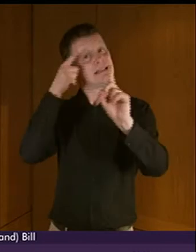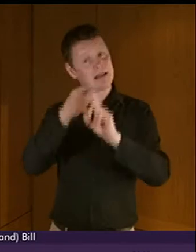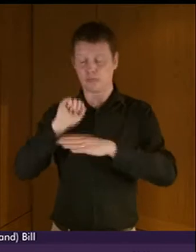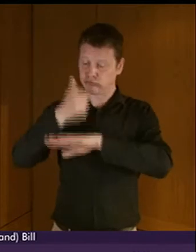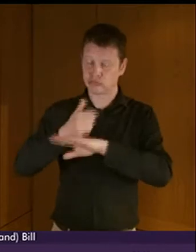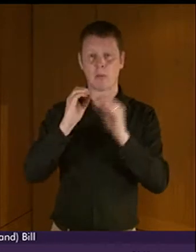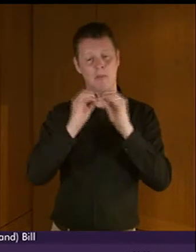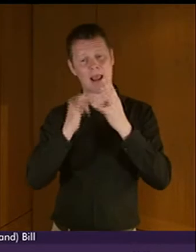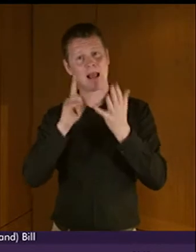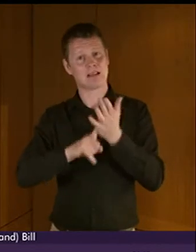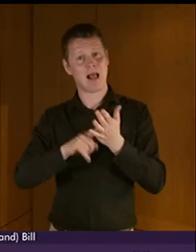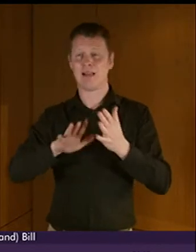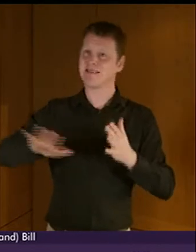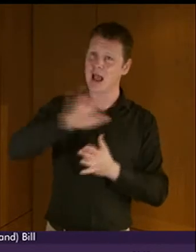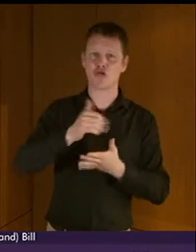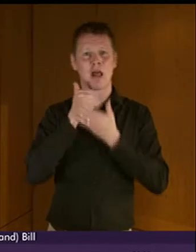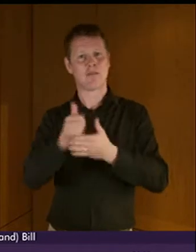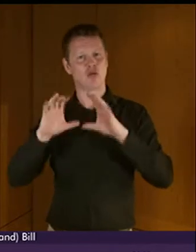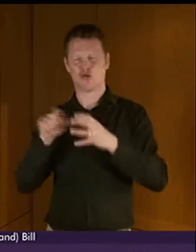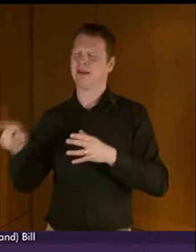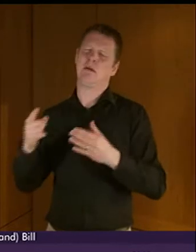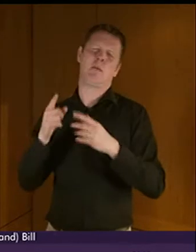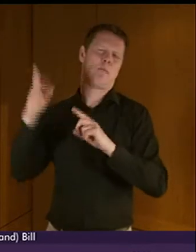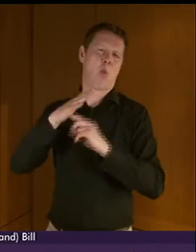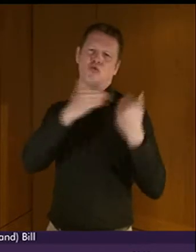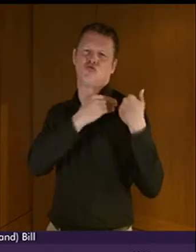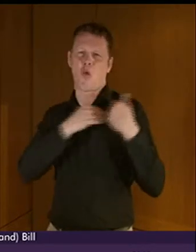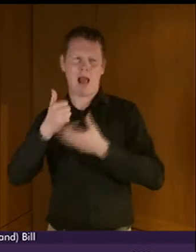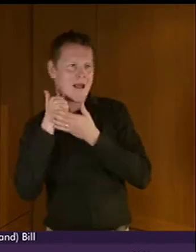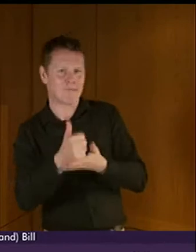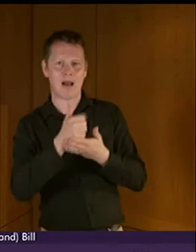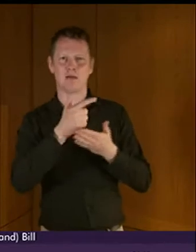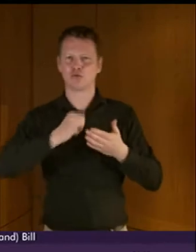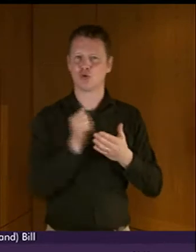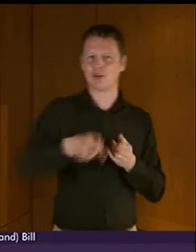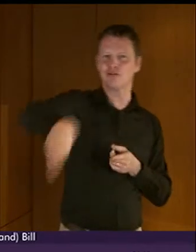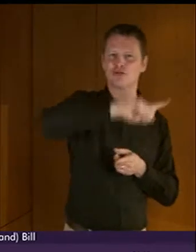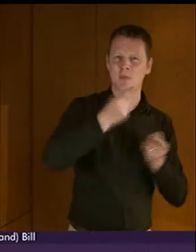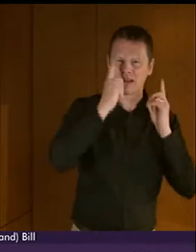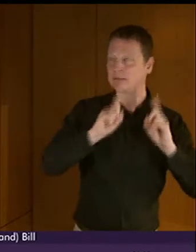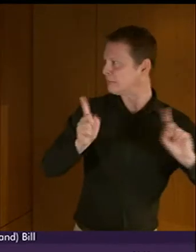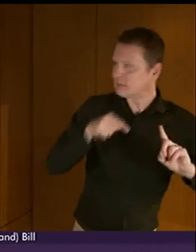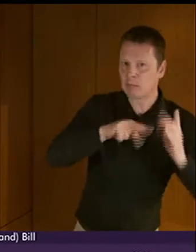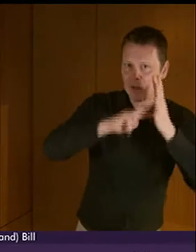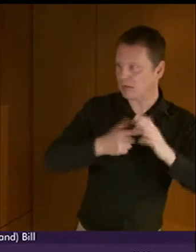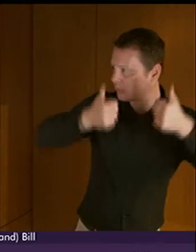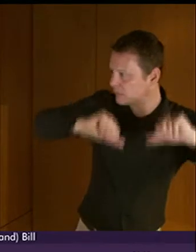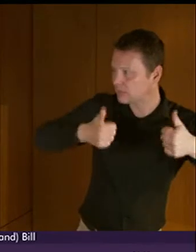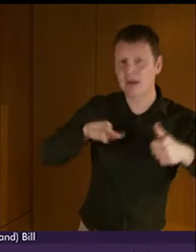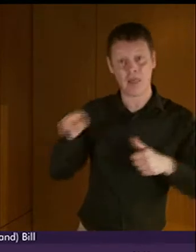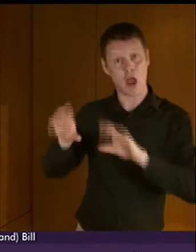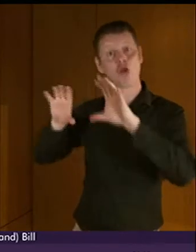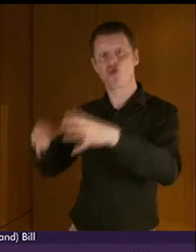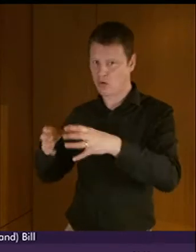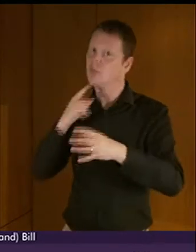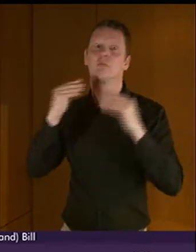crucial role in advising Scottish ministers on the content of the plan. And, importantly, the group will include a significant